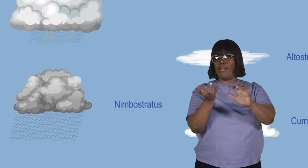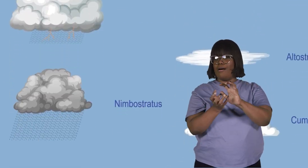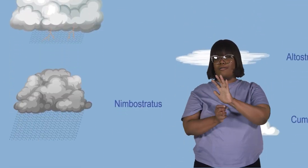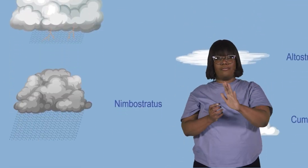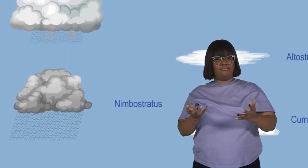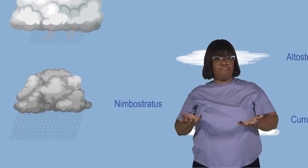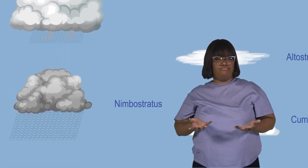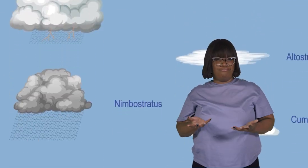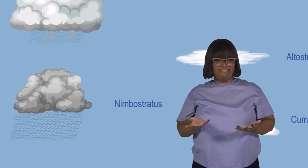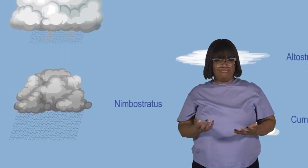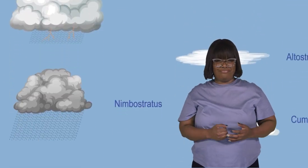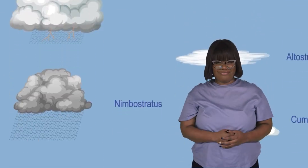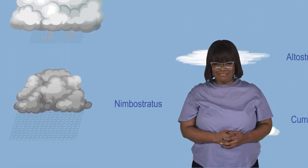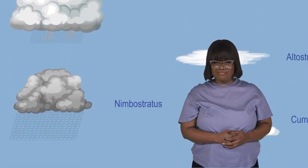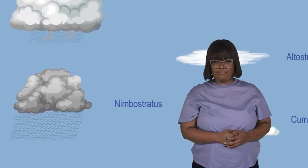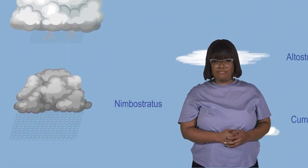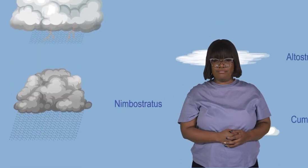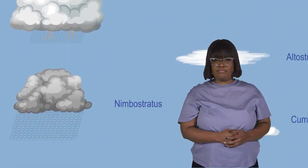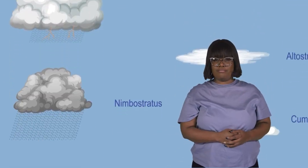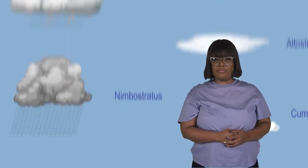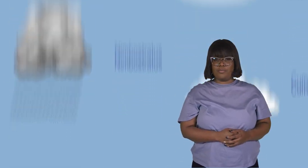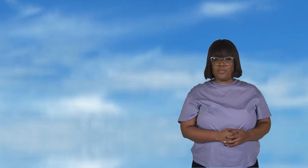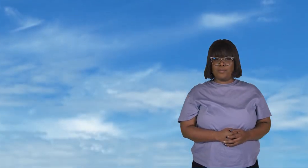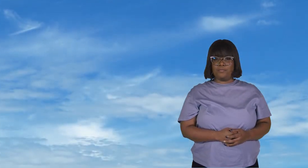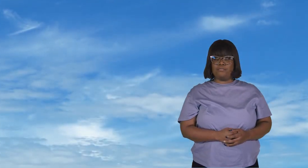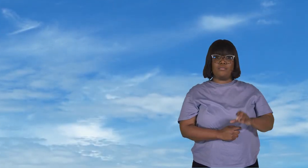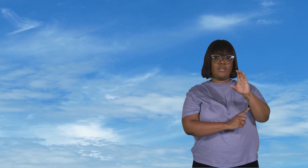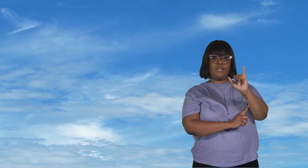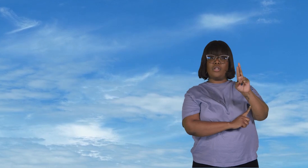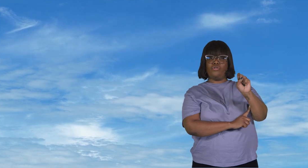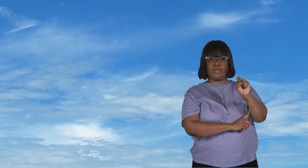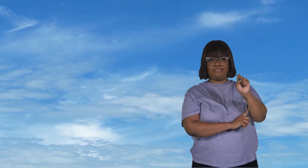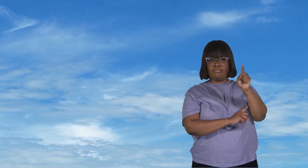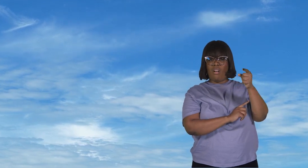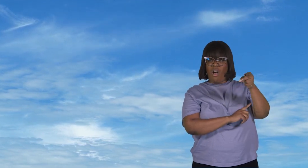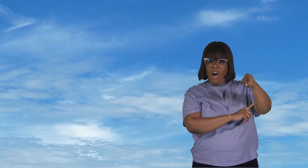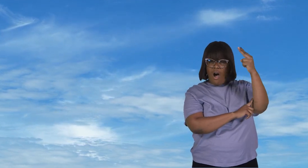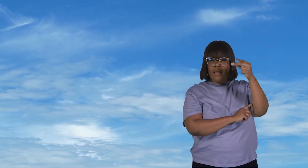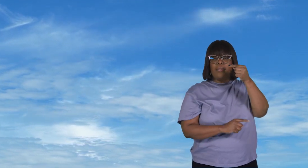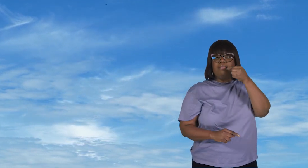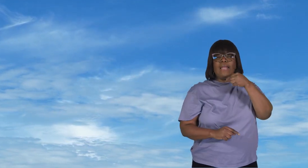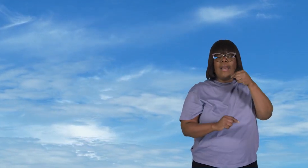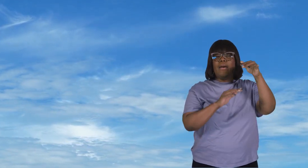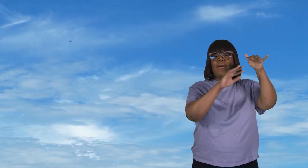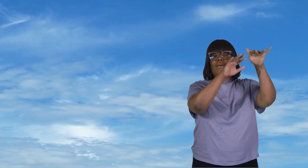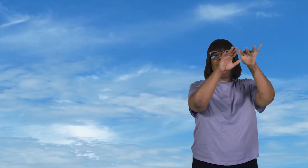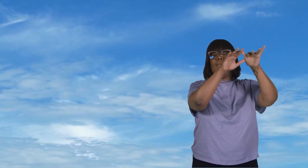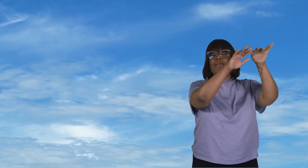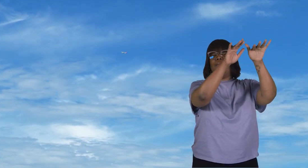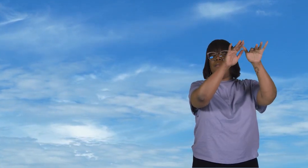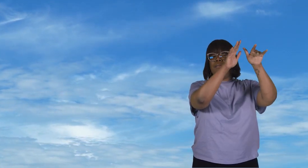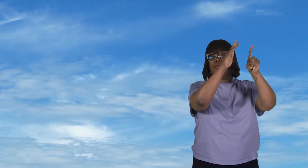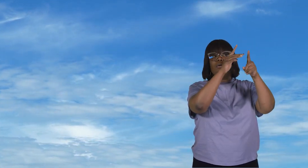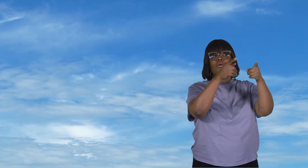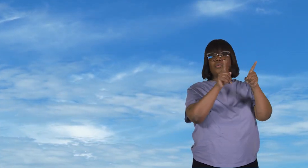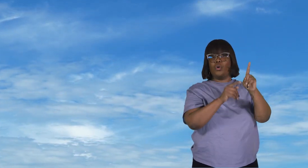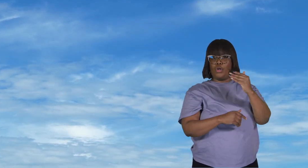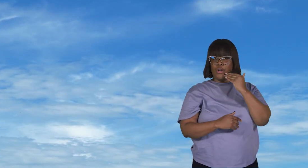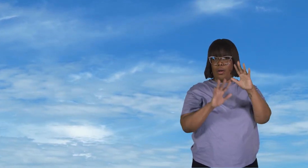types of clouds. Cirrus are high, thin, wispy clouds that appear during good weather.